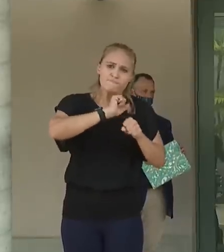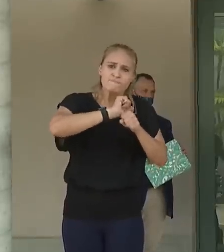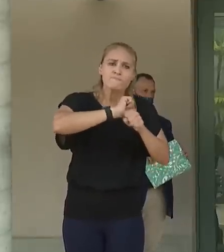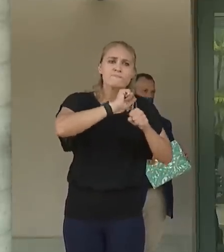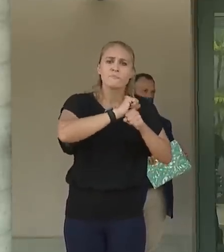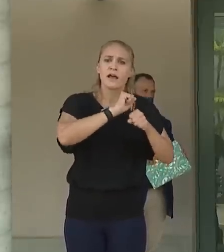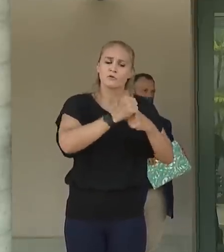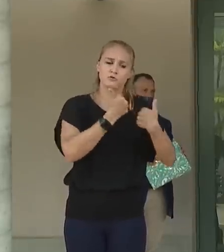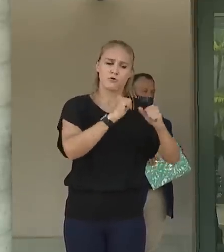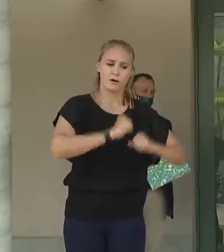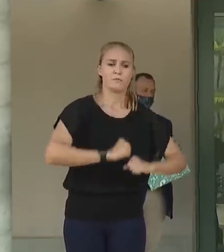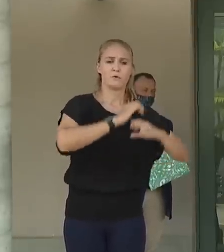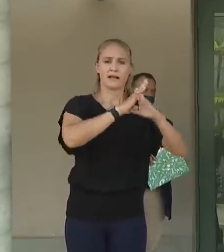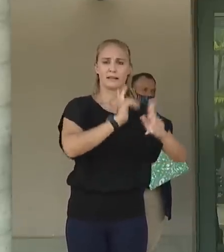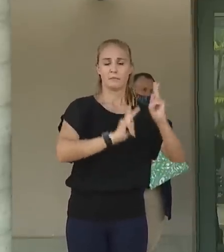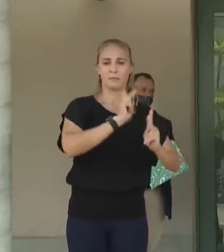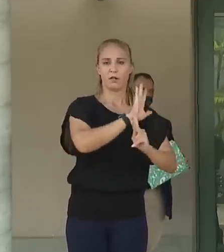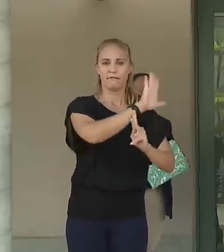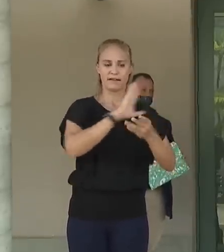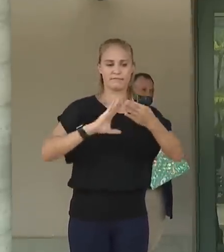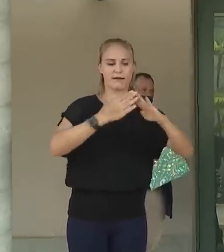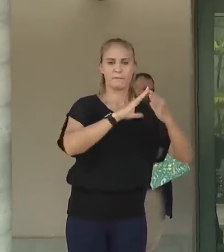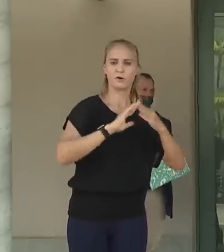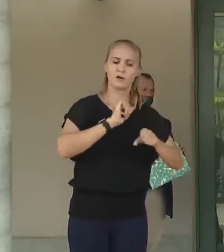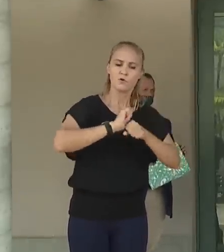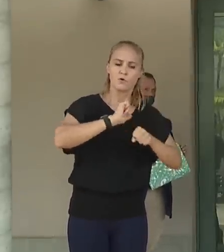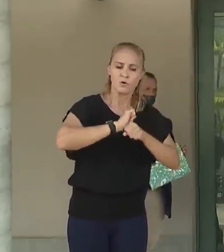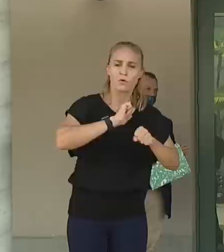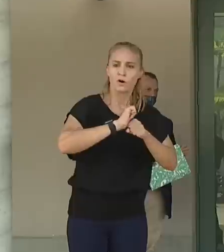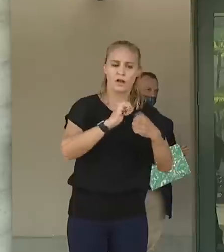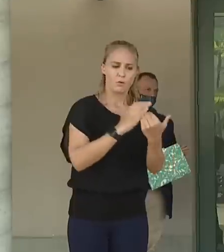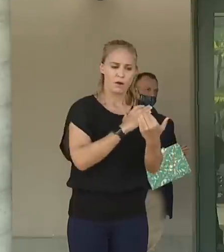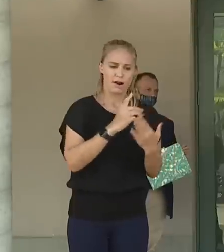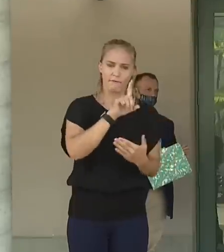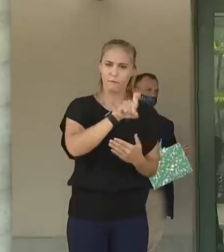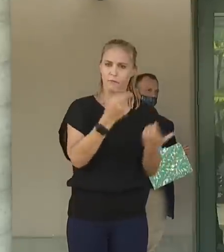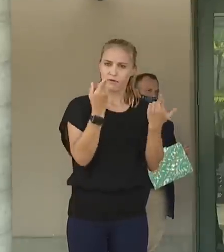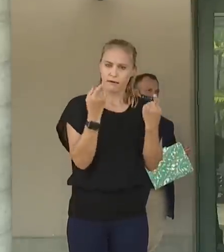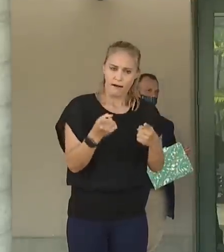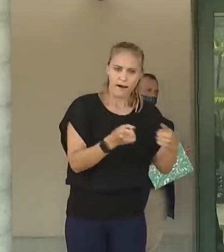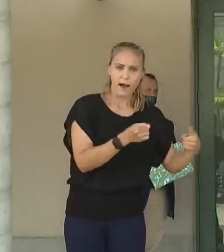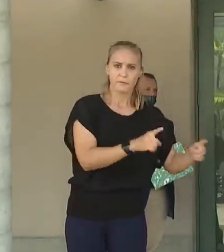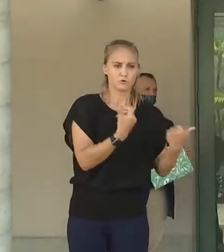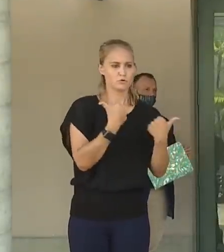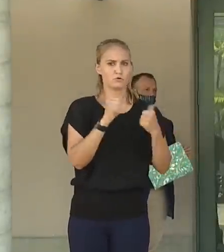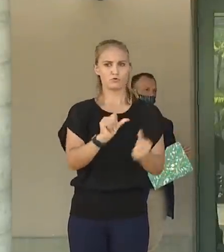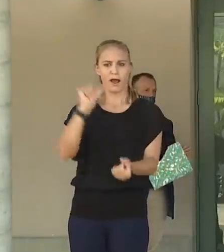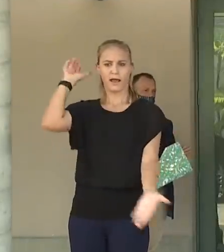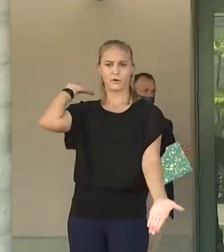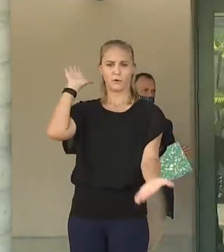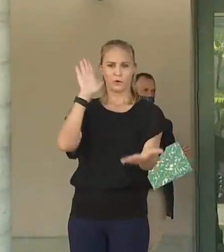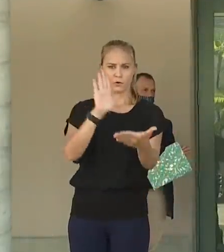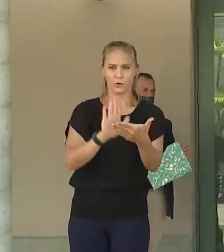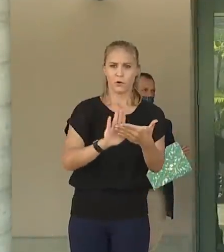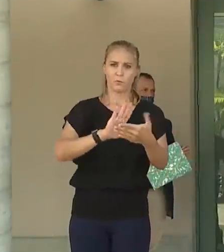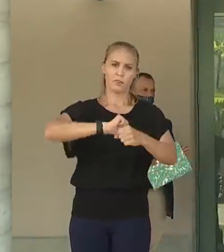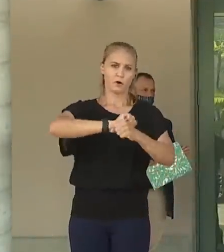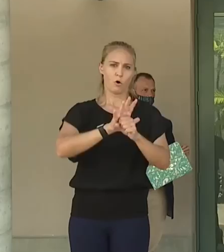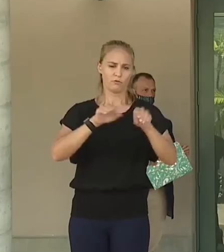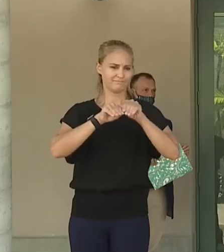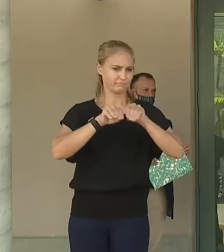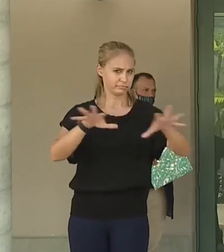his residents of his community and working 100% on whatever needs to be done to attack this virus. So with that, I'd like to ask